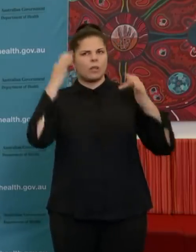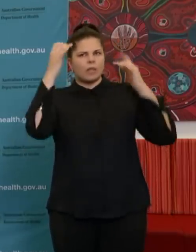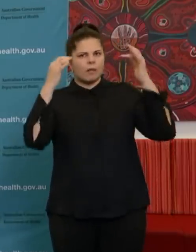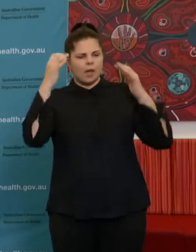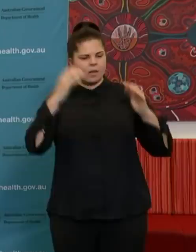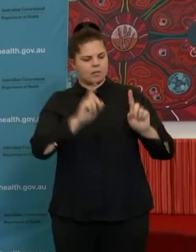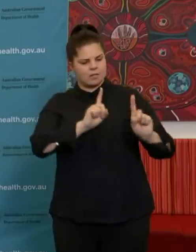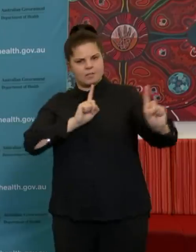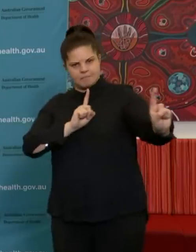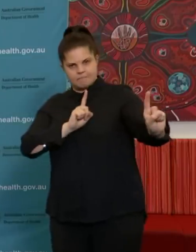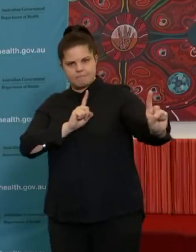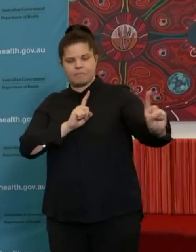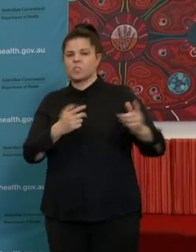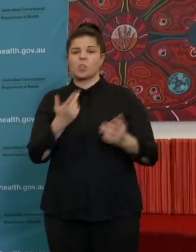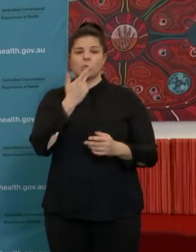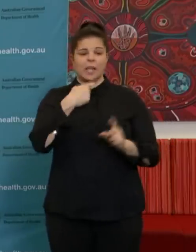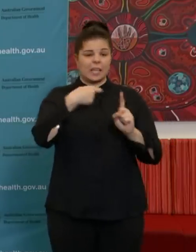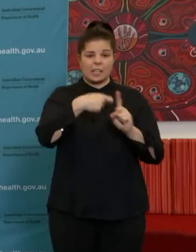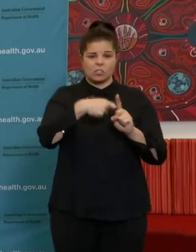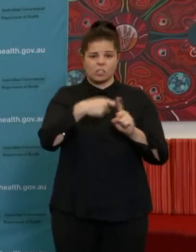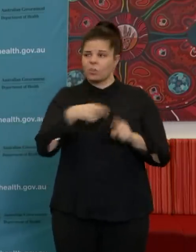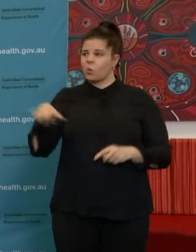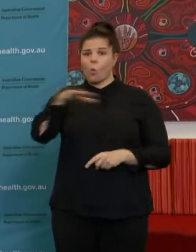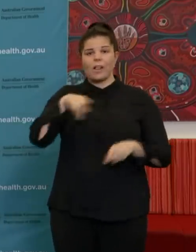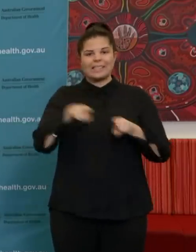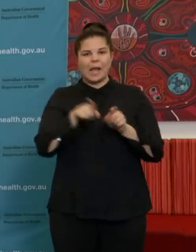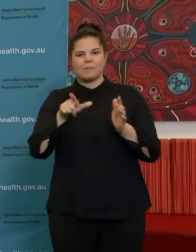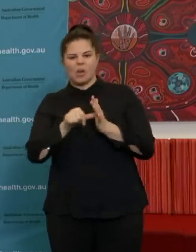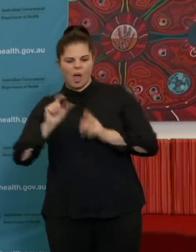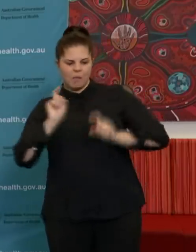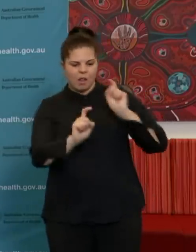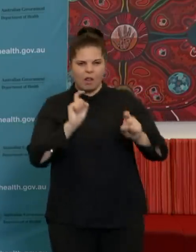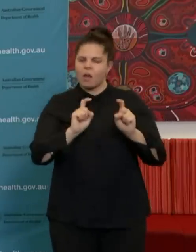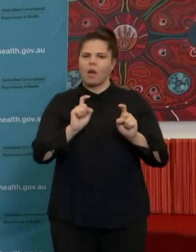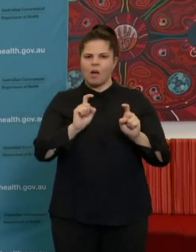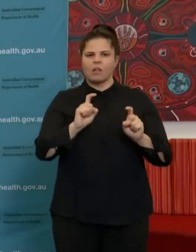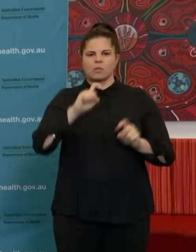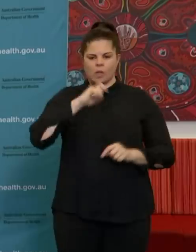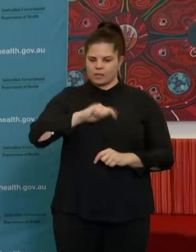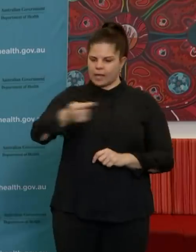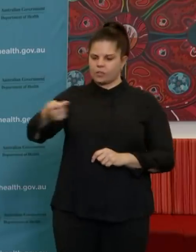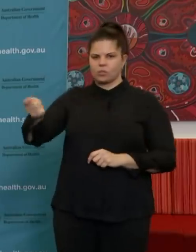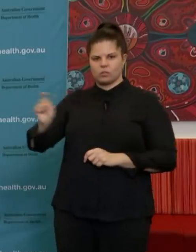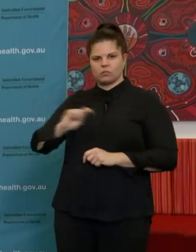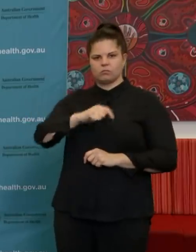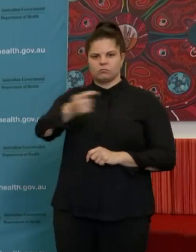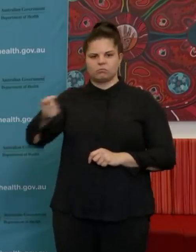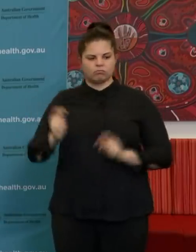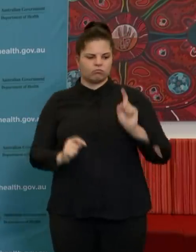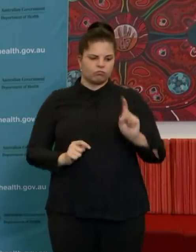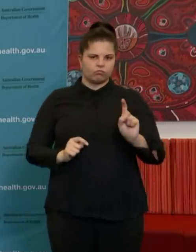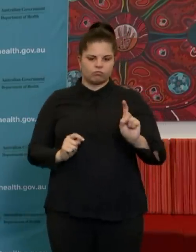distance. So coming into the kitchen at different times, for example, making sure surfaces are also clean between